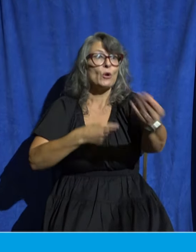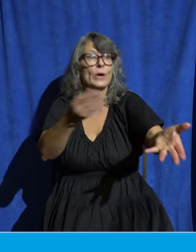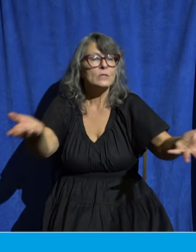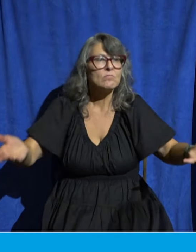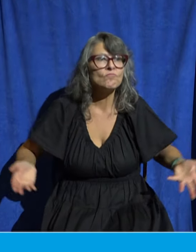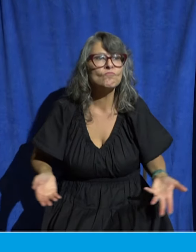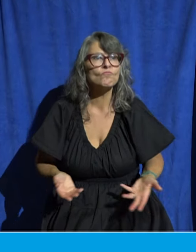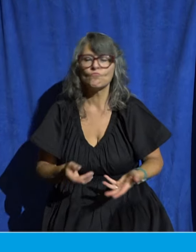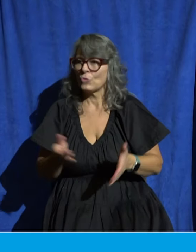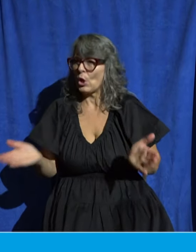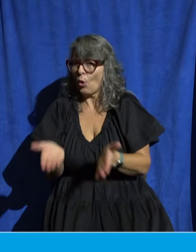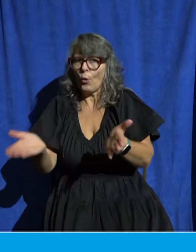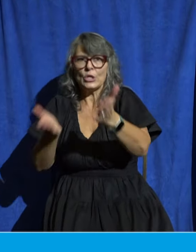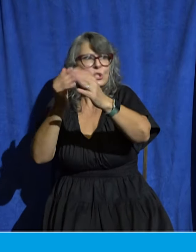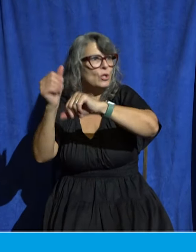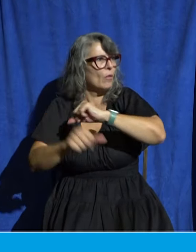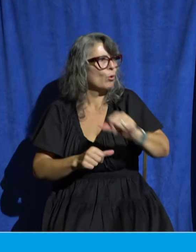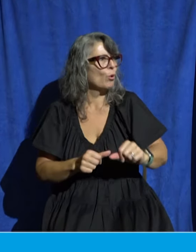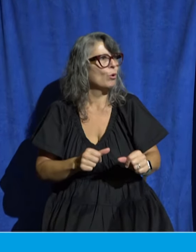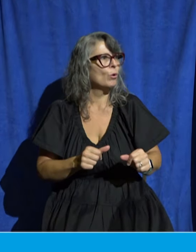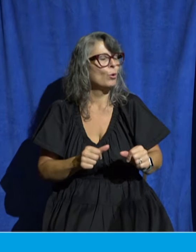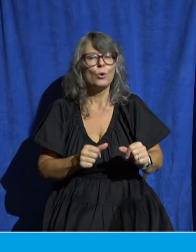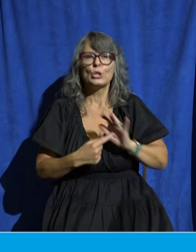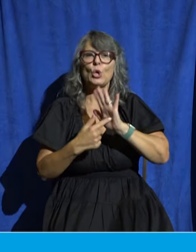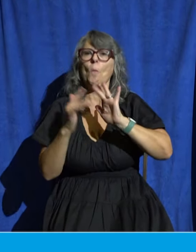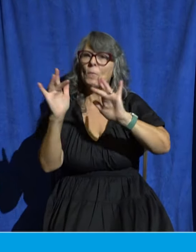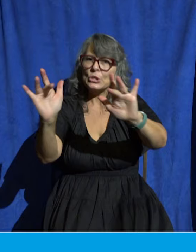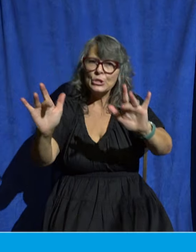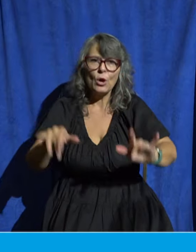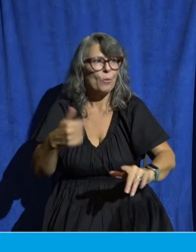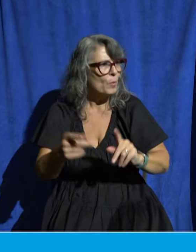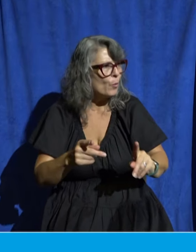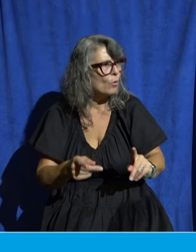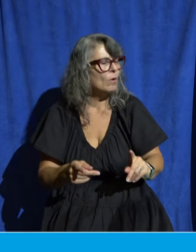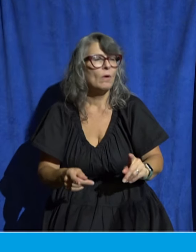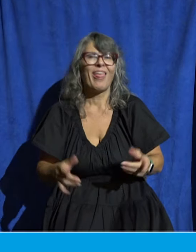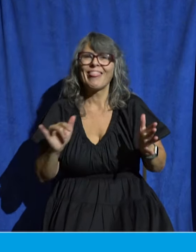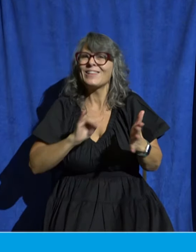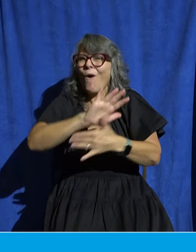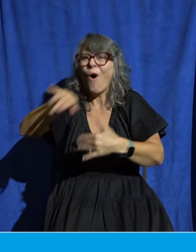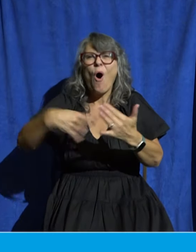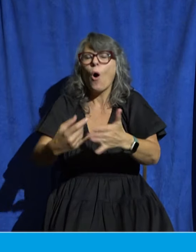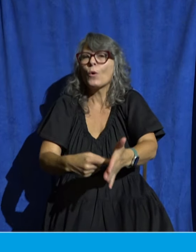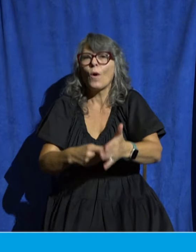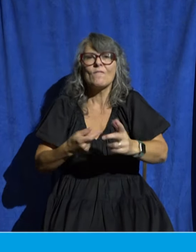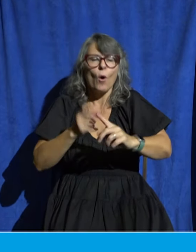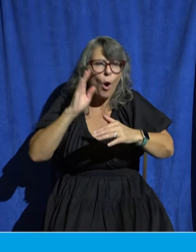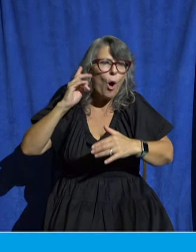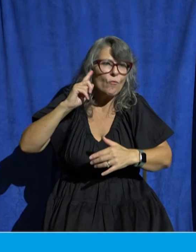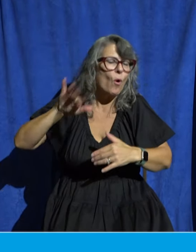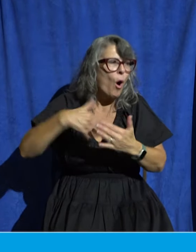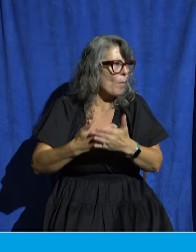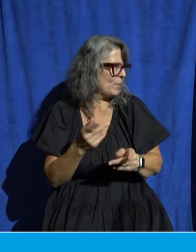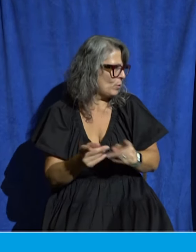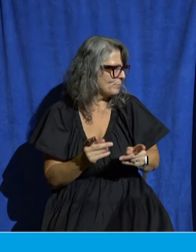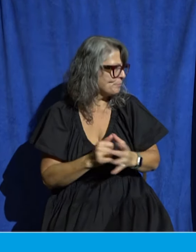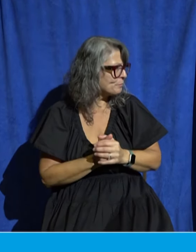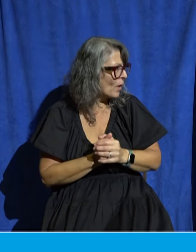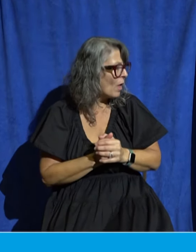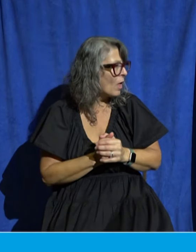13 and to extend mercy to others Luke 6 36 I could go on and on and on but as we serve others based on God's word he